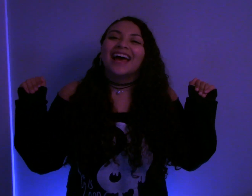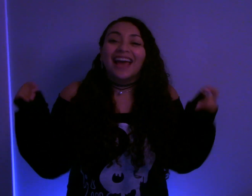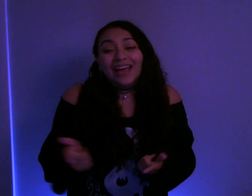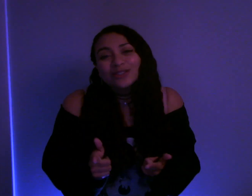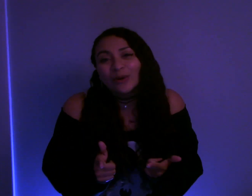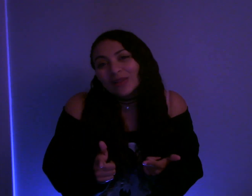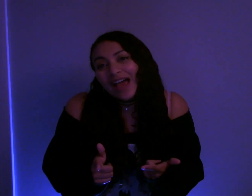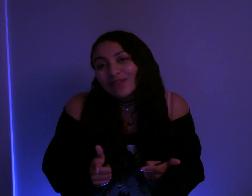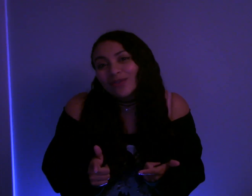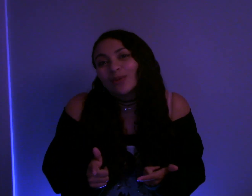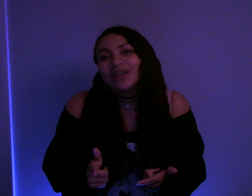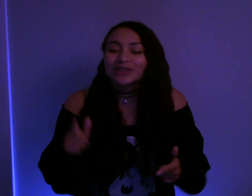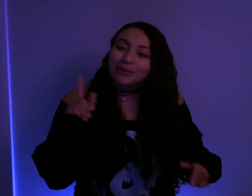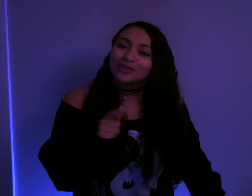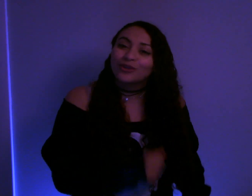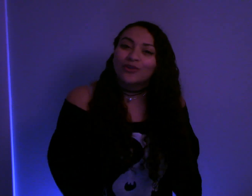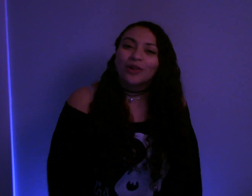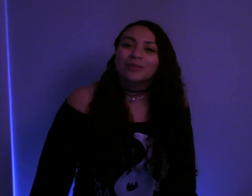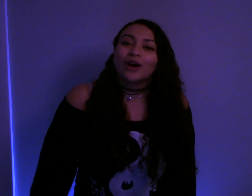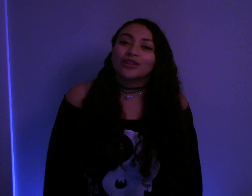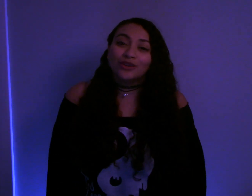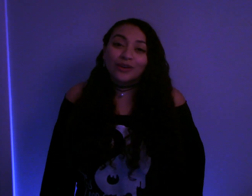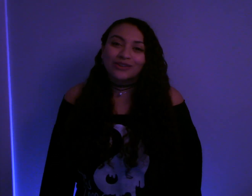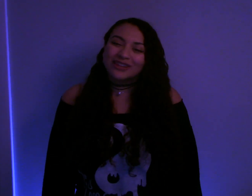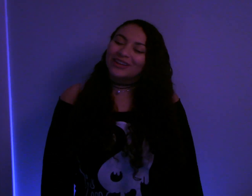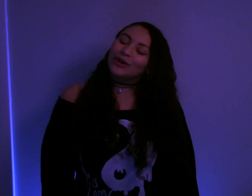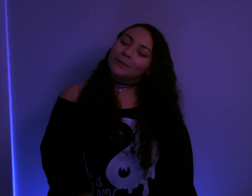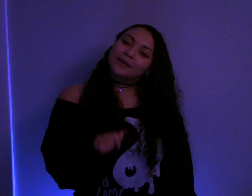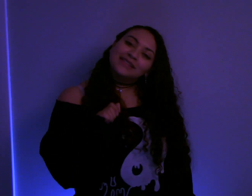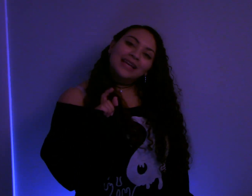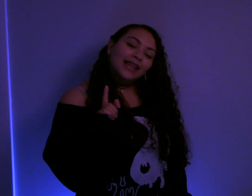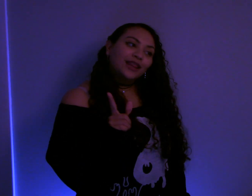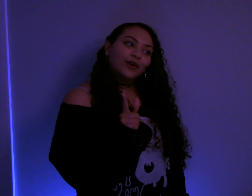I also go live every week So make sure to follow me on you now So that you don't miss those